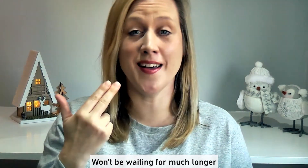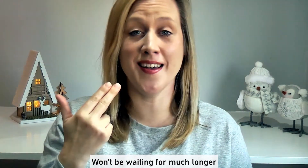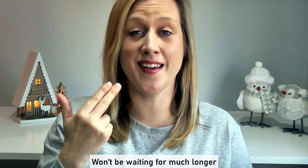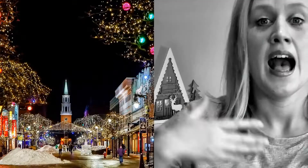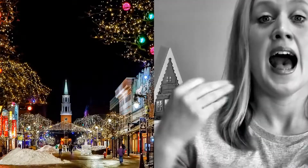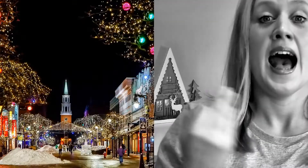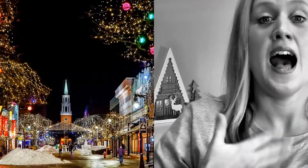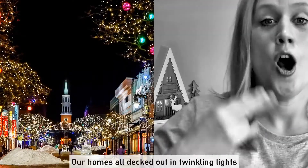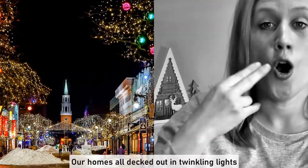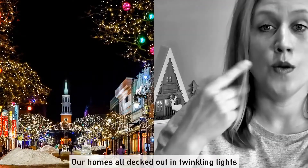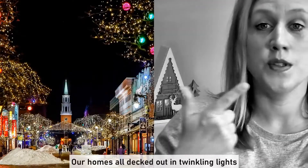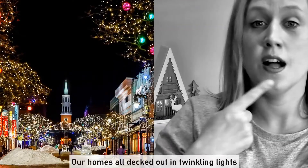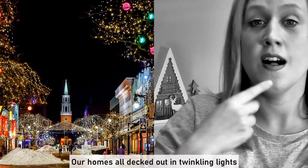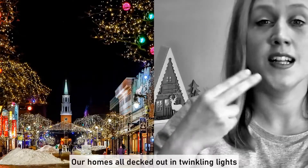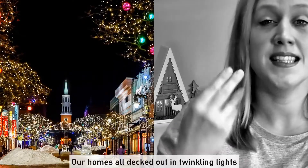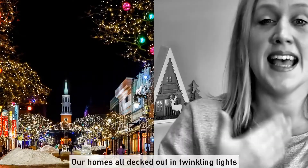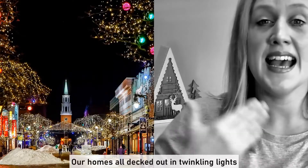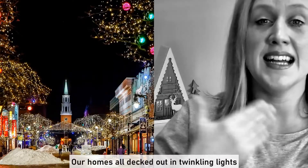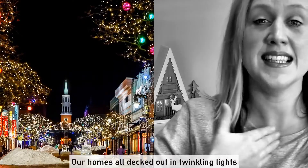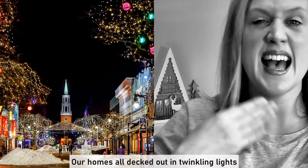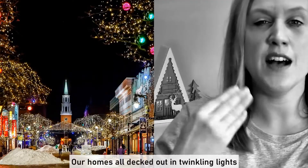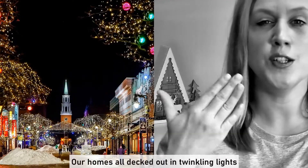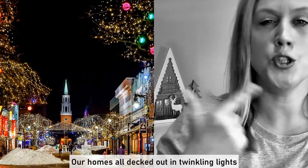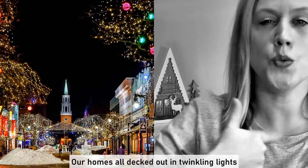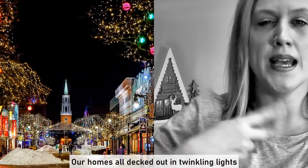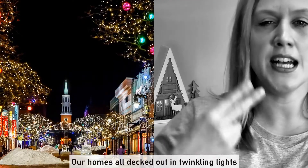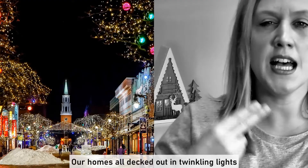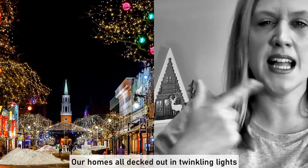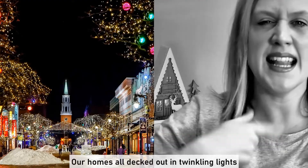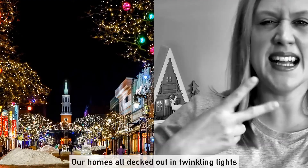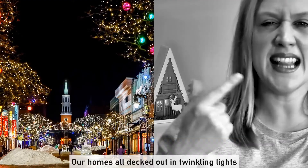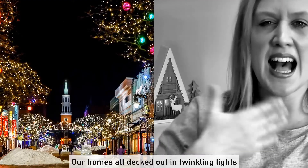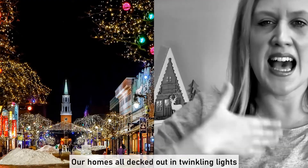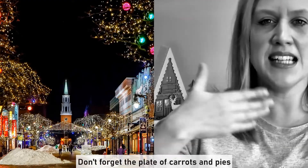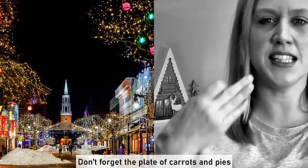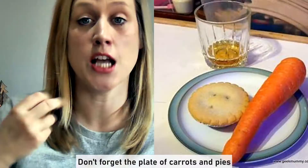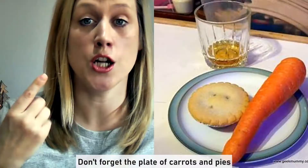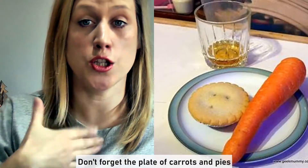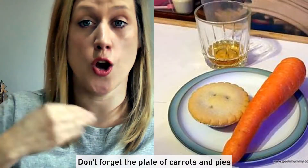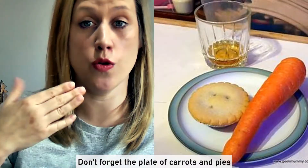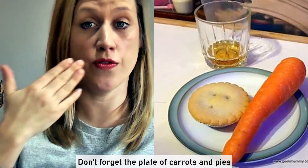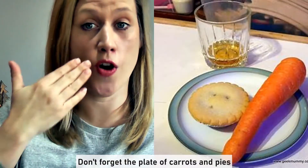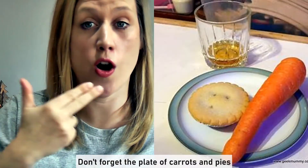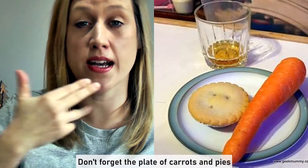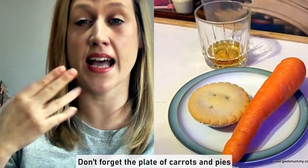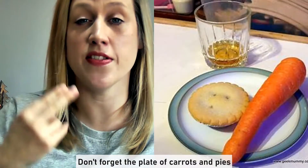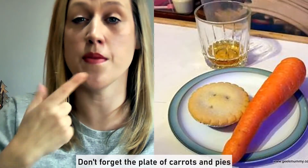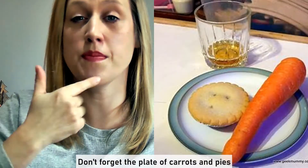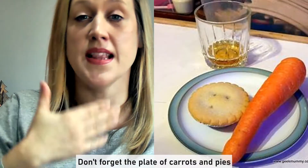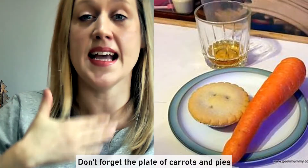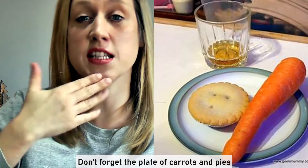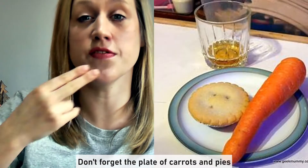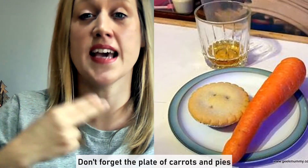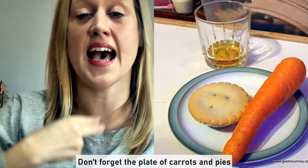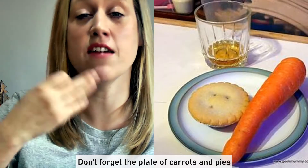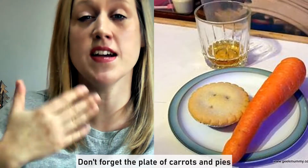Our home's all decked out In twinkling lights Don't forget the plate Of carrots